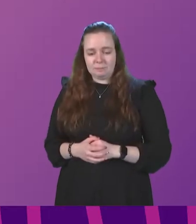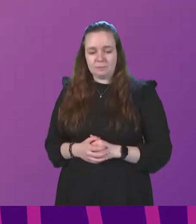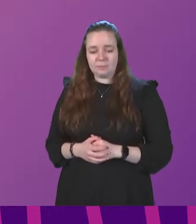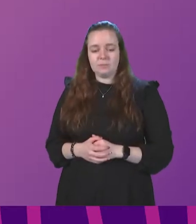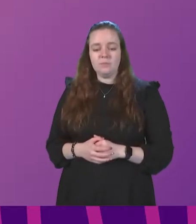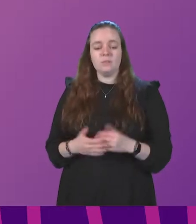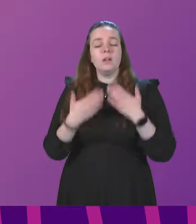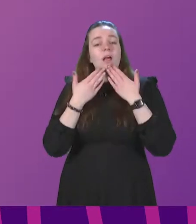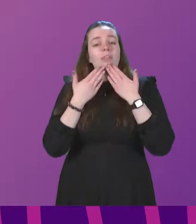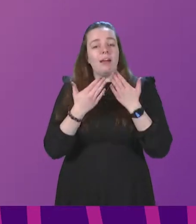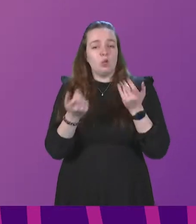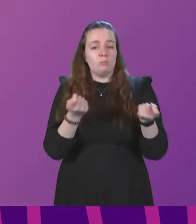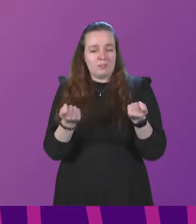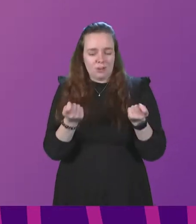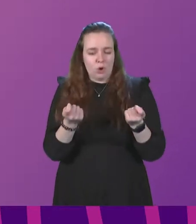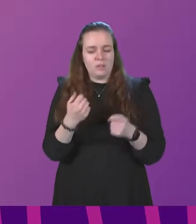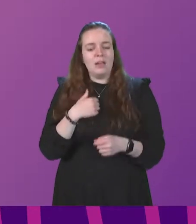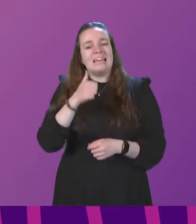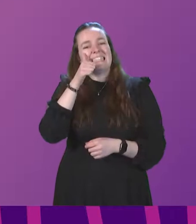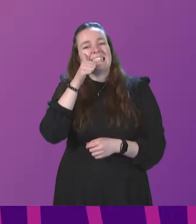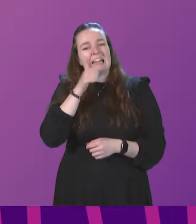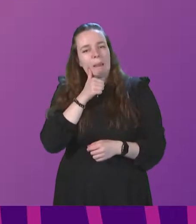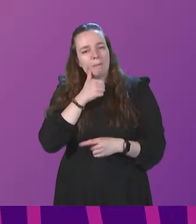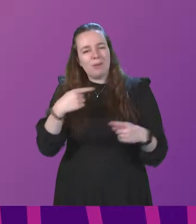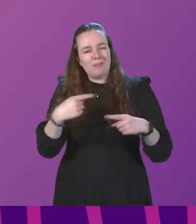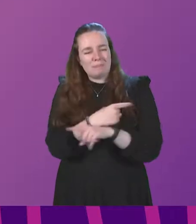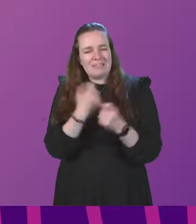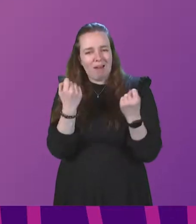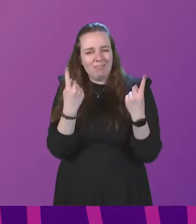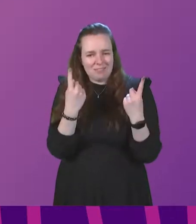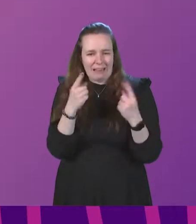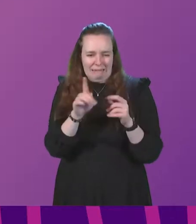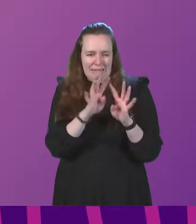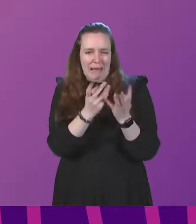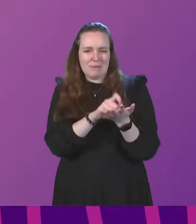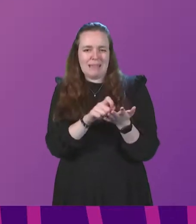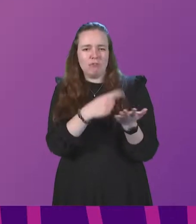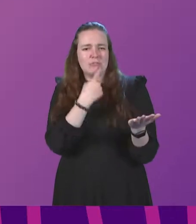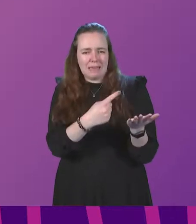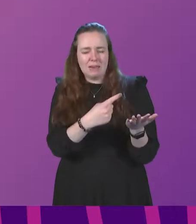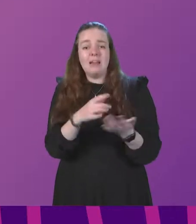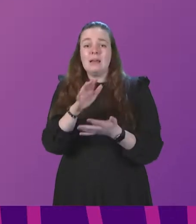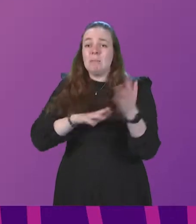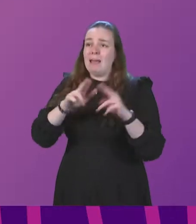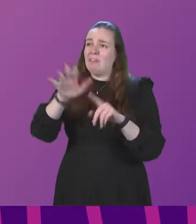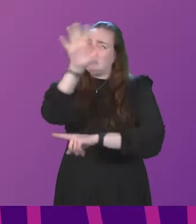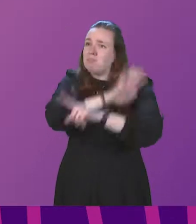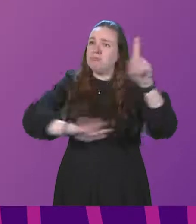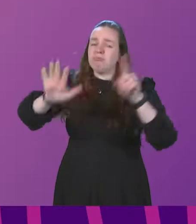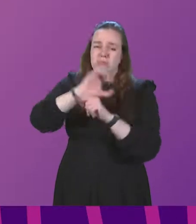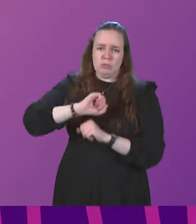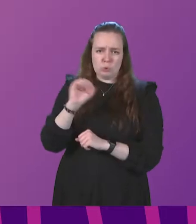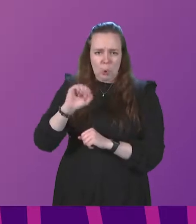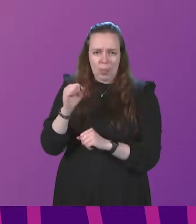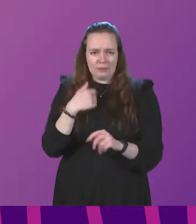Thank you, President Officer. Deliberate misunderstandings, the Cabinet Secretary says. Parents of the length and breadth of Scotland are